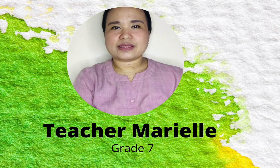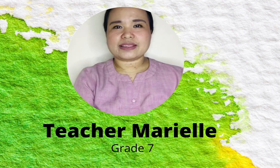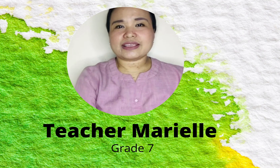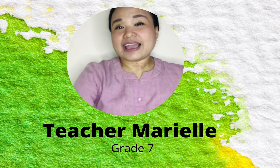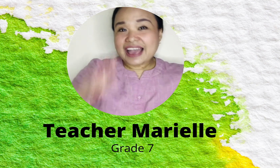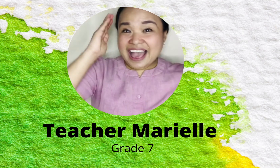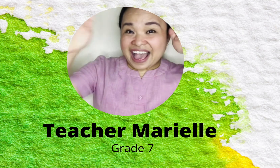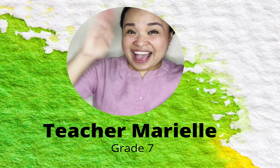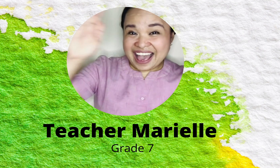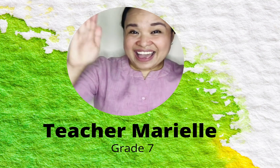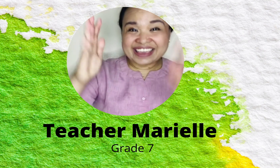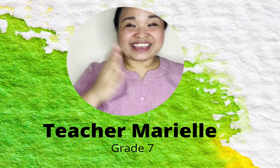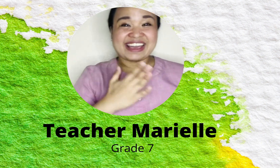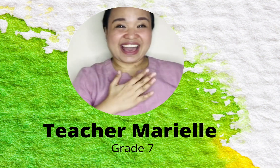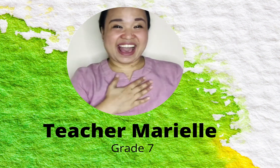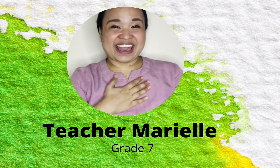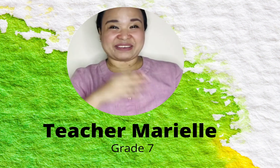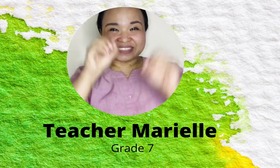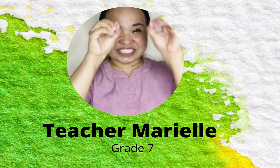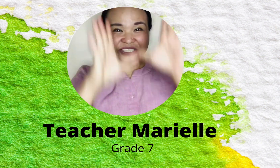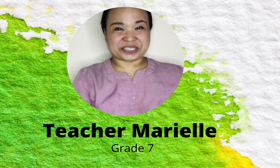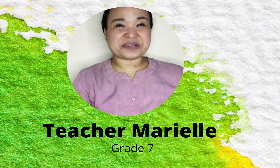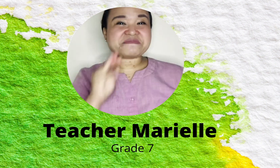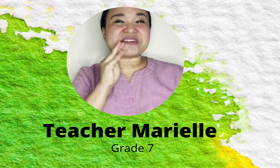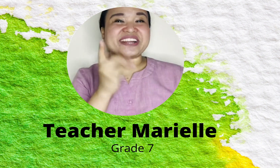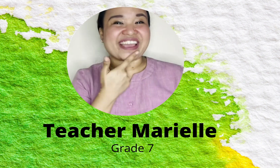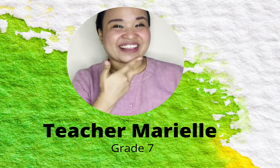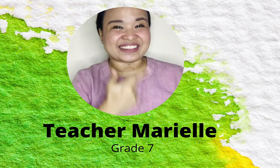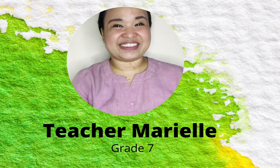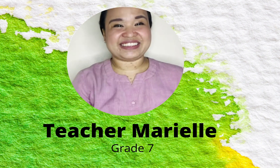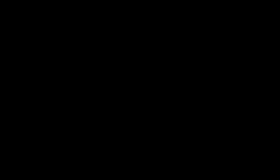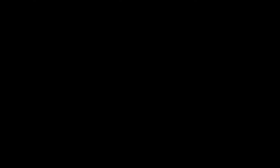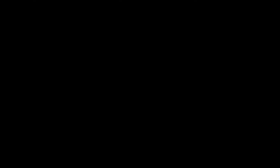waiting. I am Teacher Mariel. I